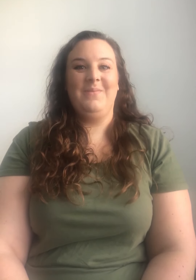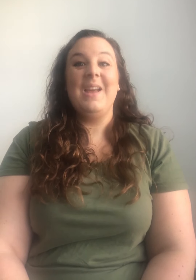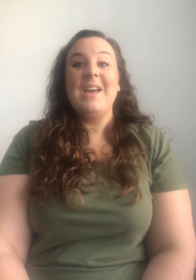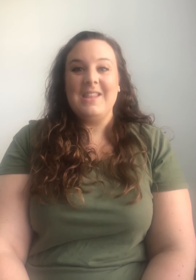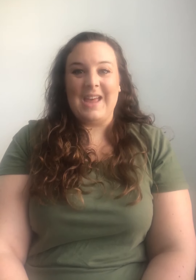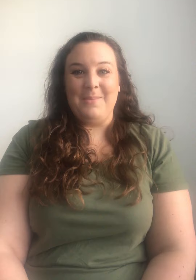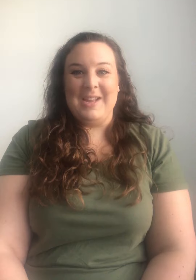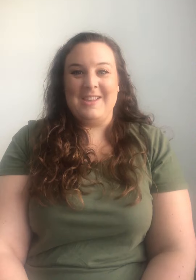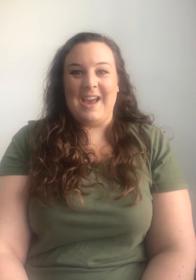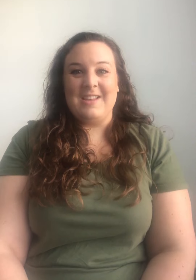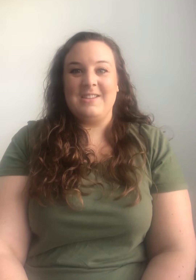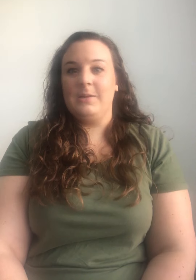That means yes.